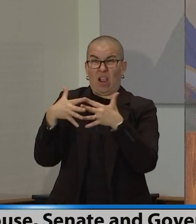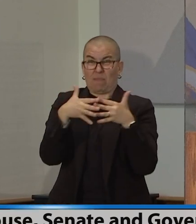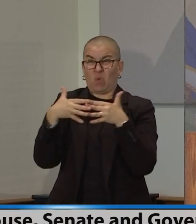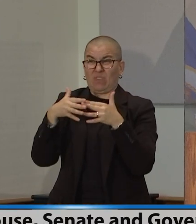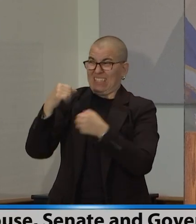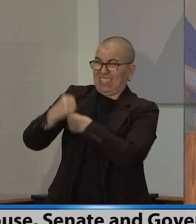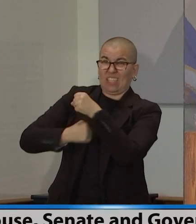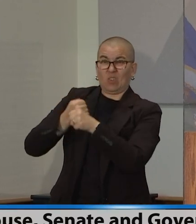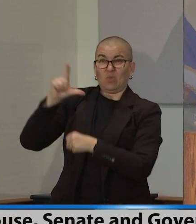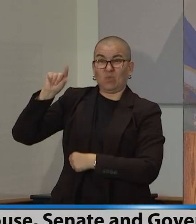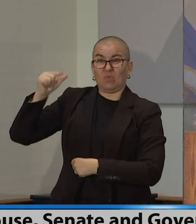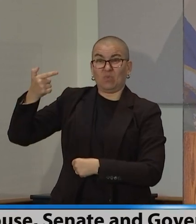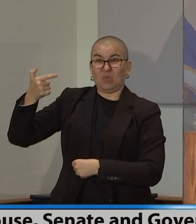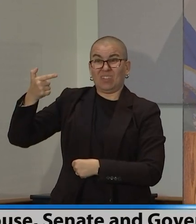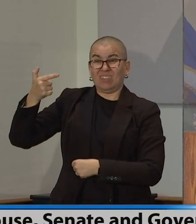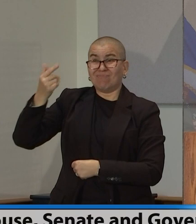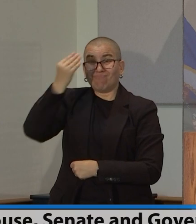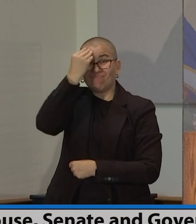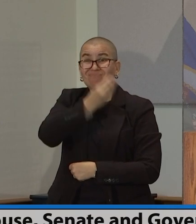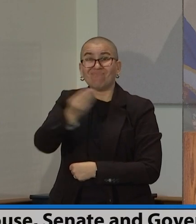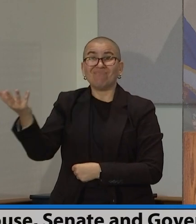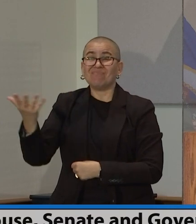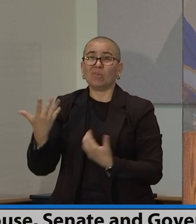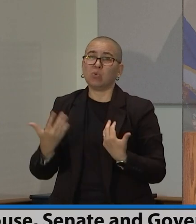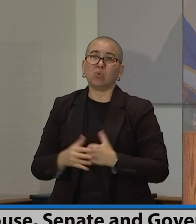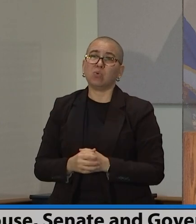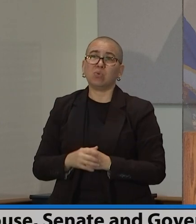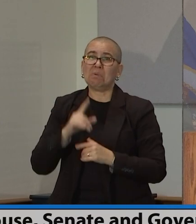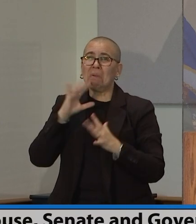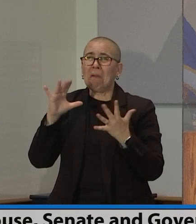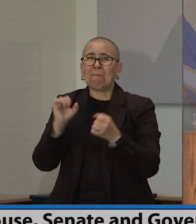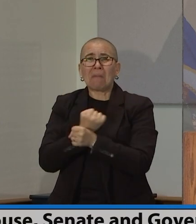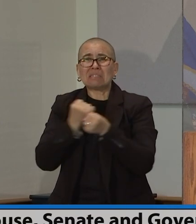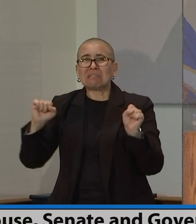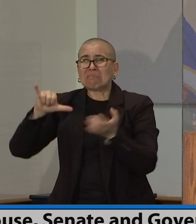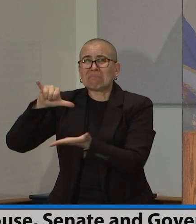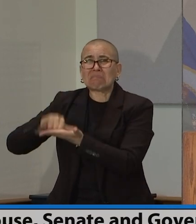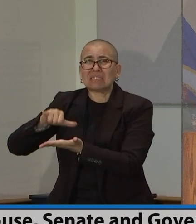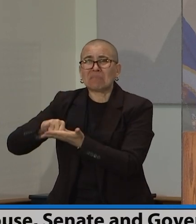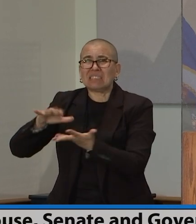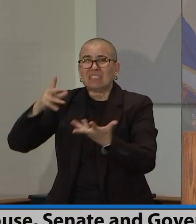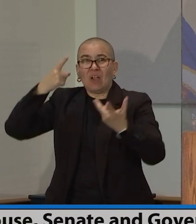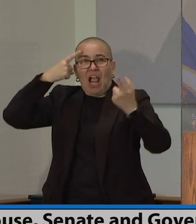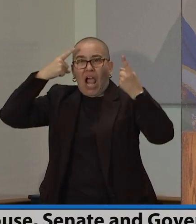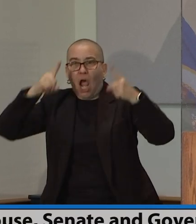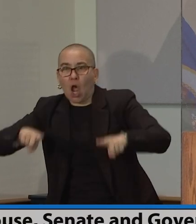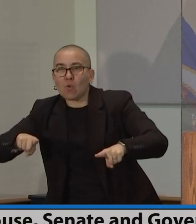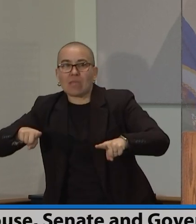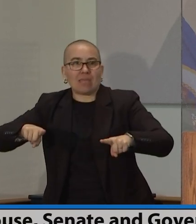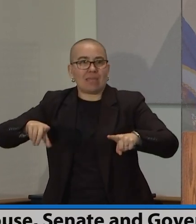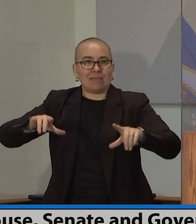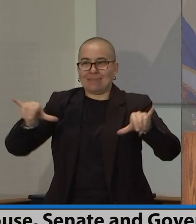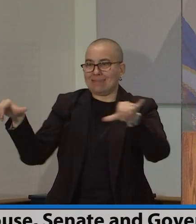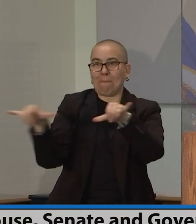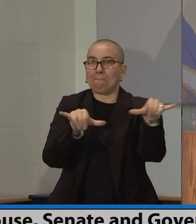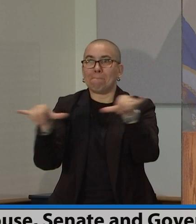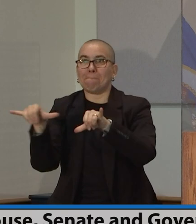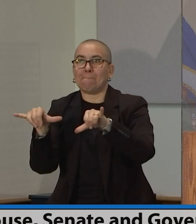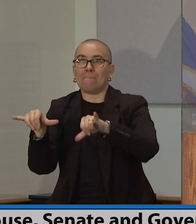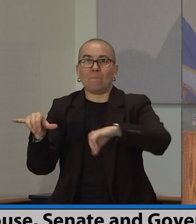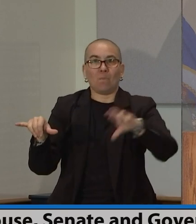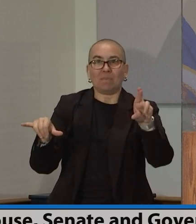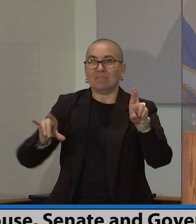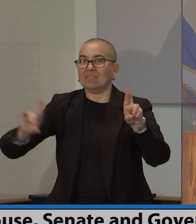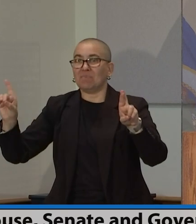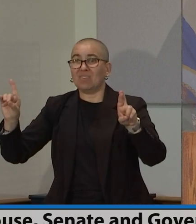for many people that it is no longer possible to do deliberative government in a democracy, that it is certainly not possible